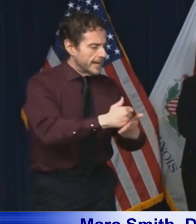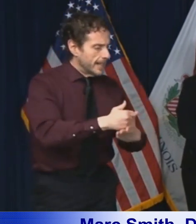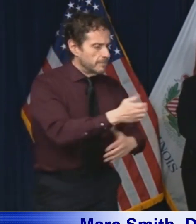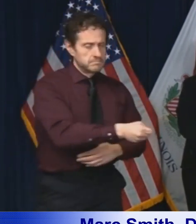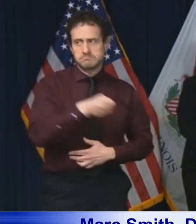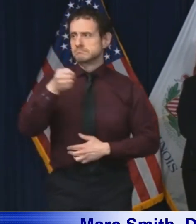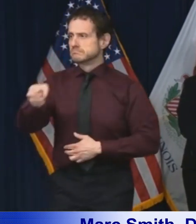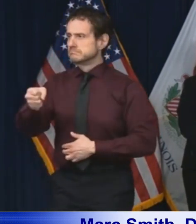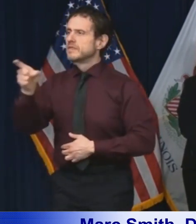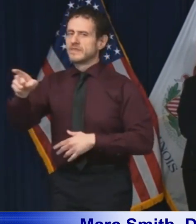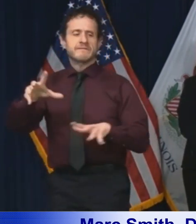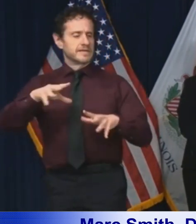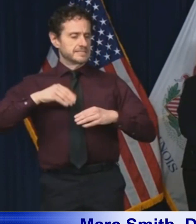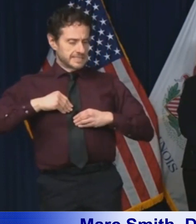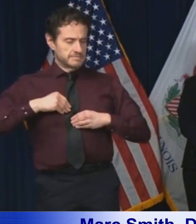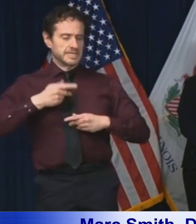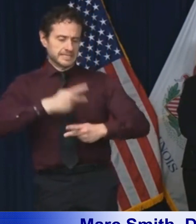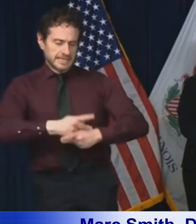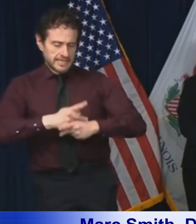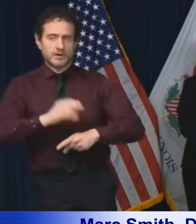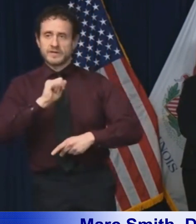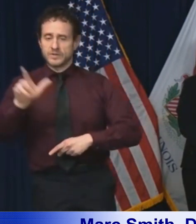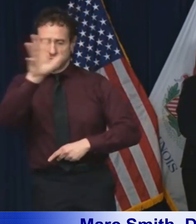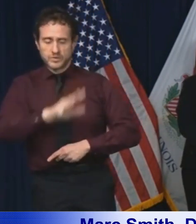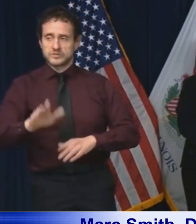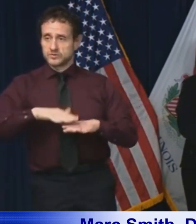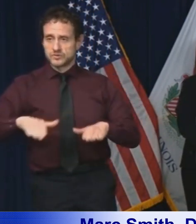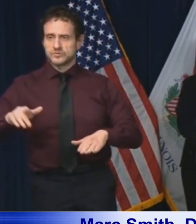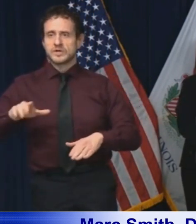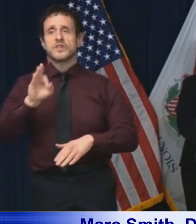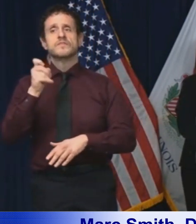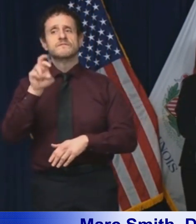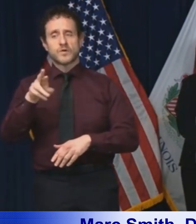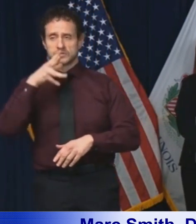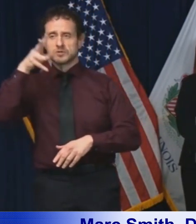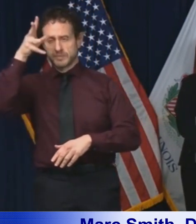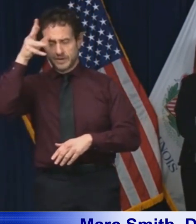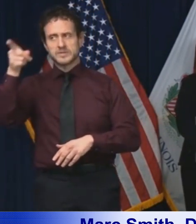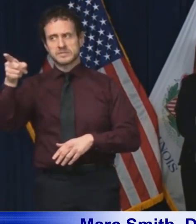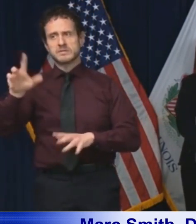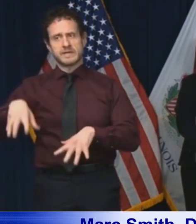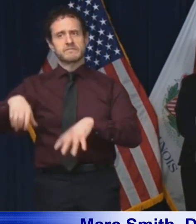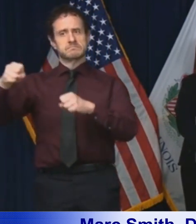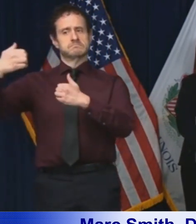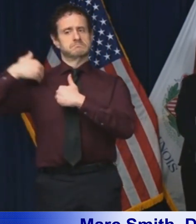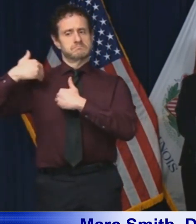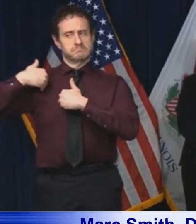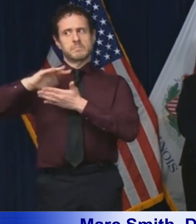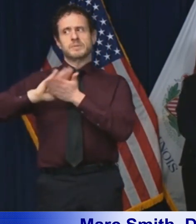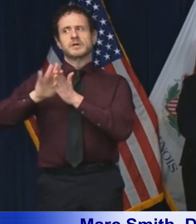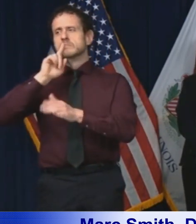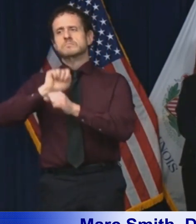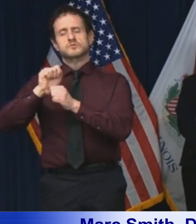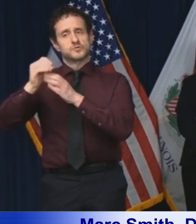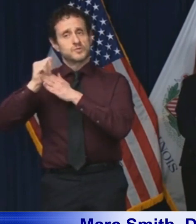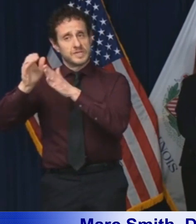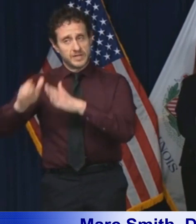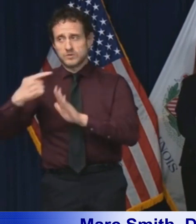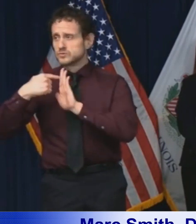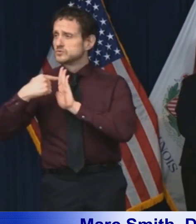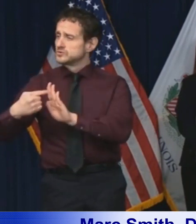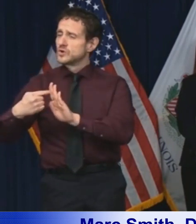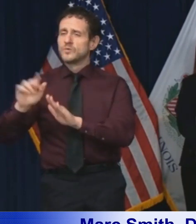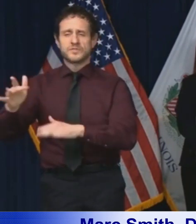for Illinois' children and stepped up as a true leader in the